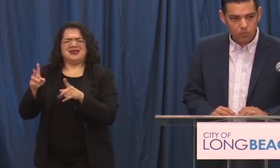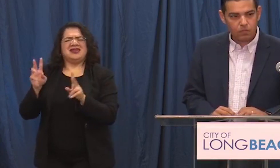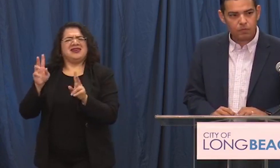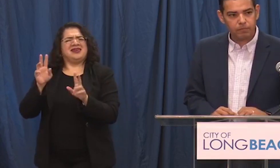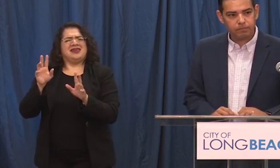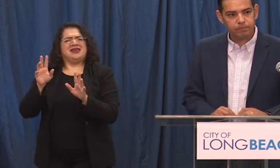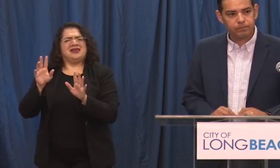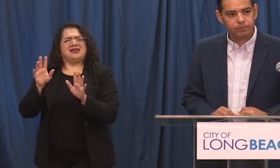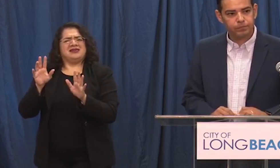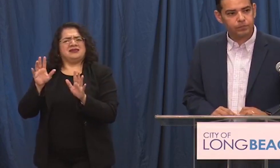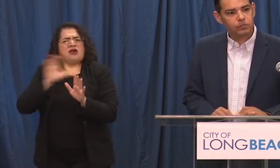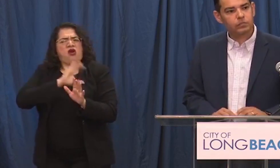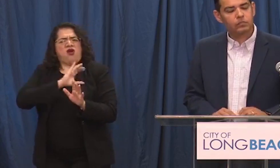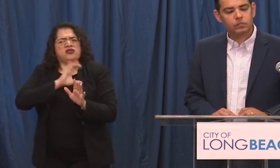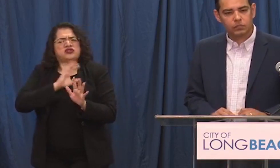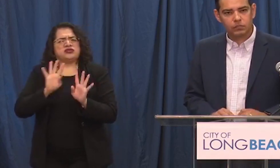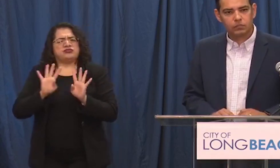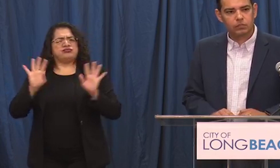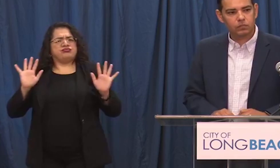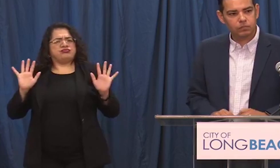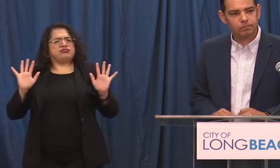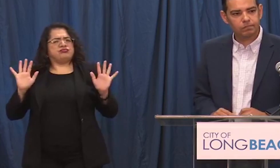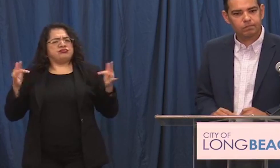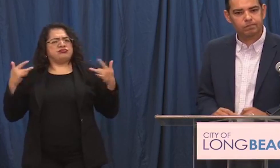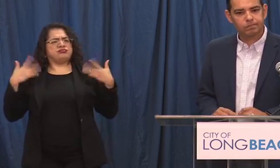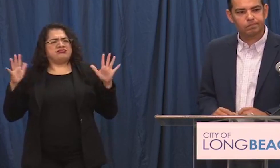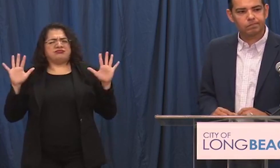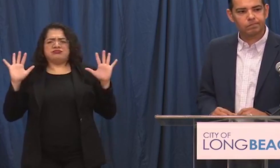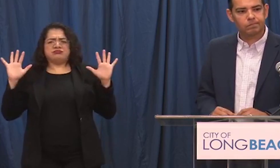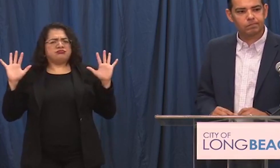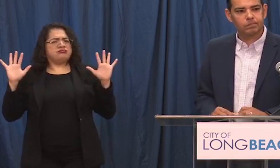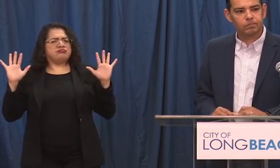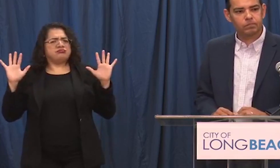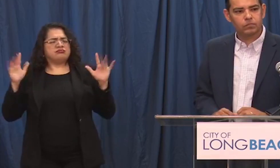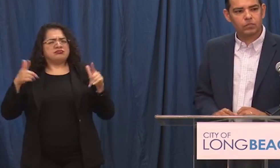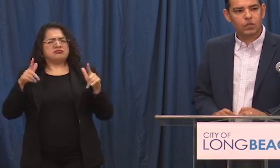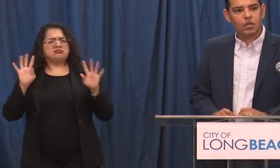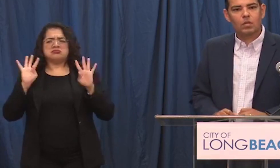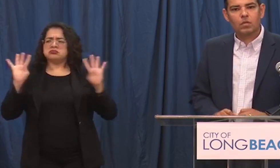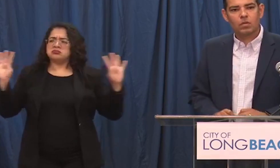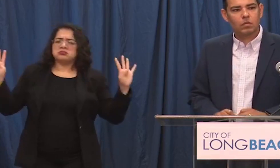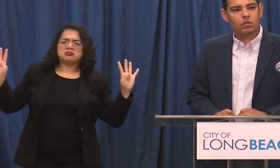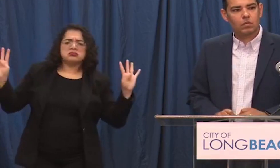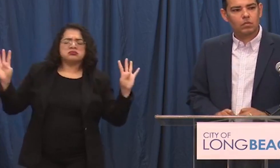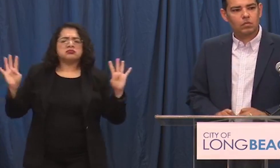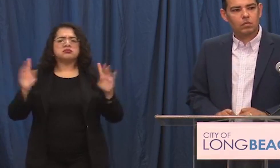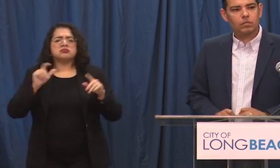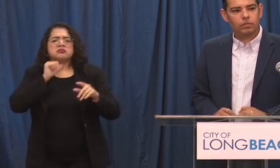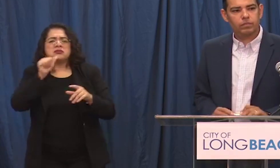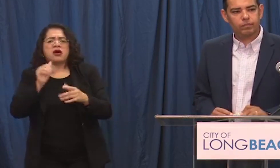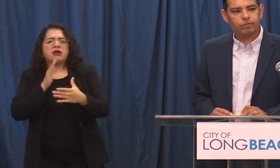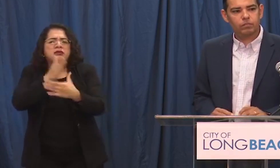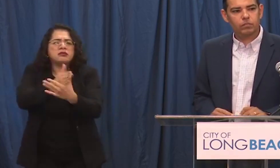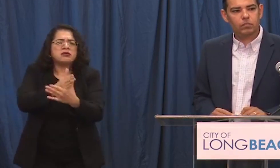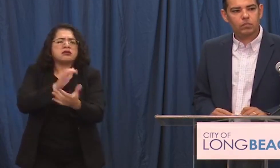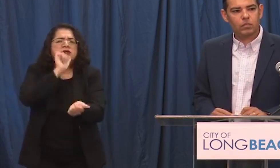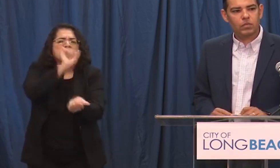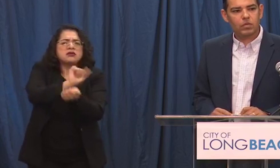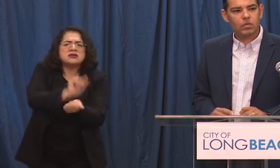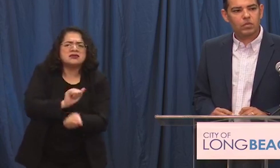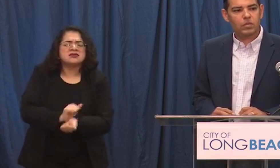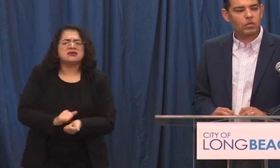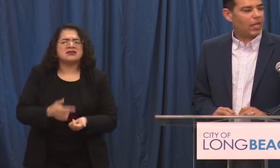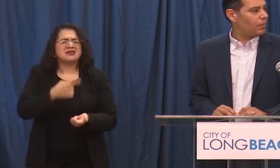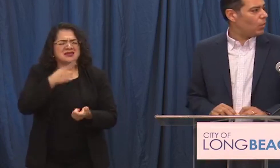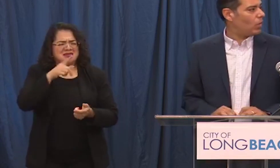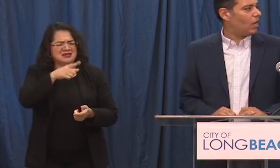watching as business downtown were being looted why were officers refraining from making arrests intervening and chief i think you covered on that but could you care to elaborate a